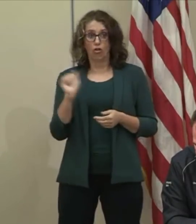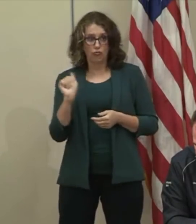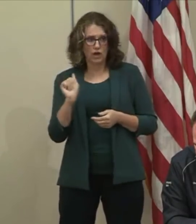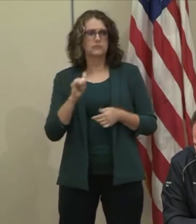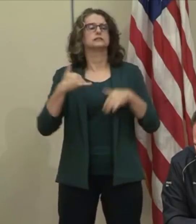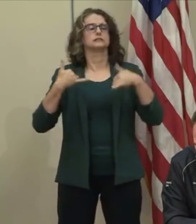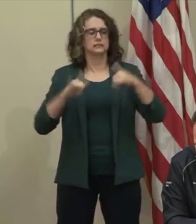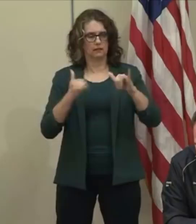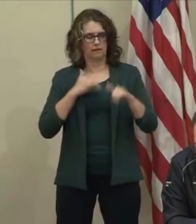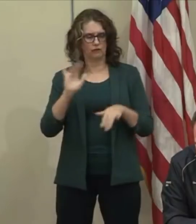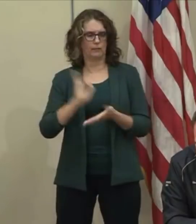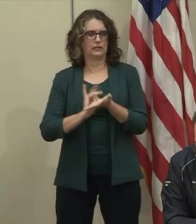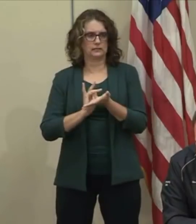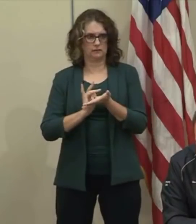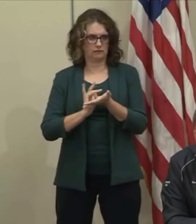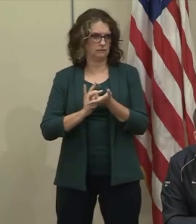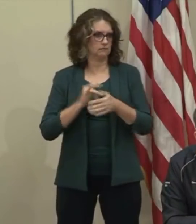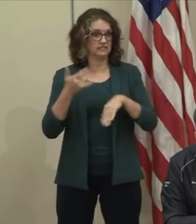drug.